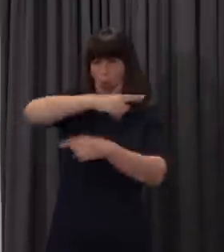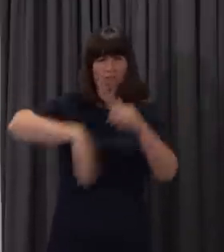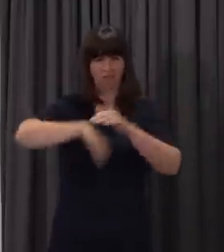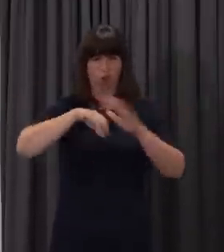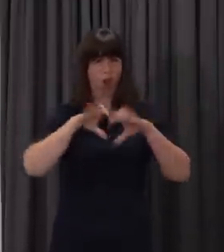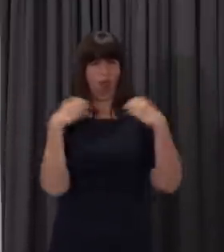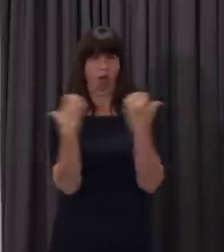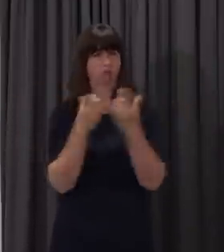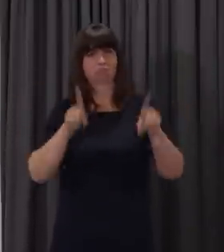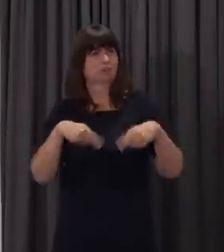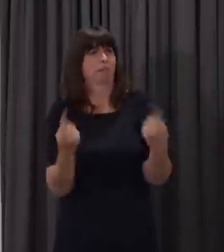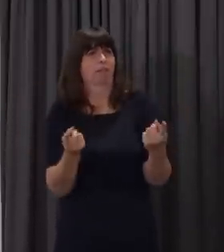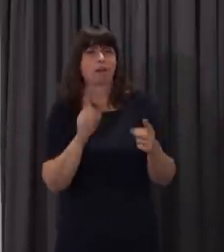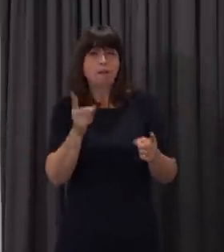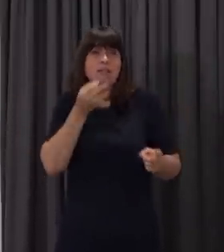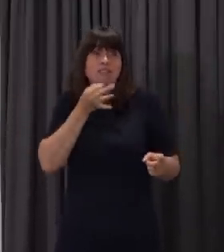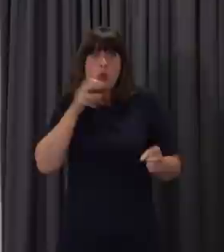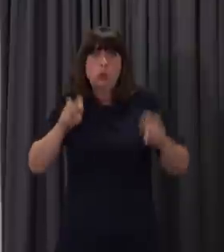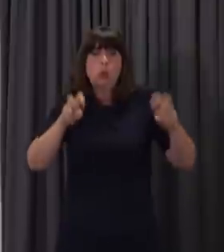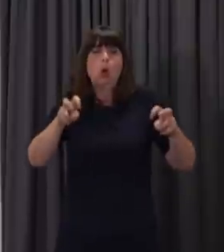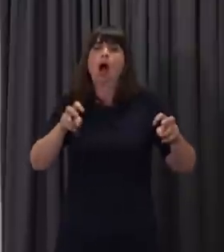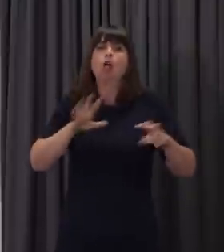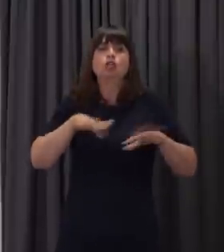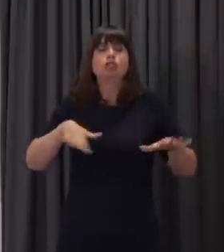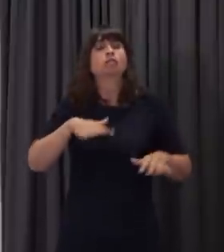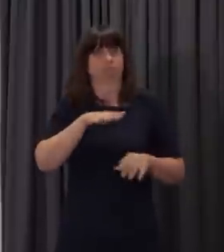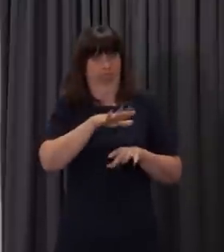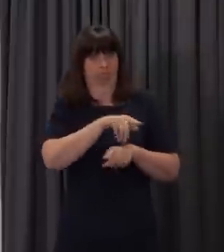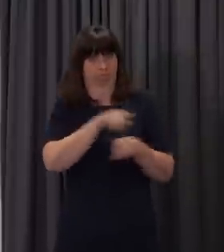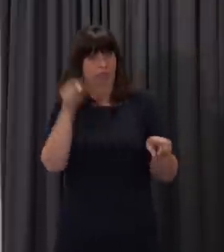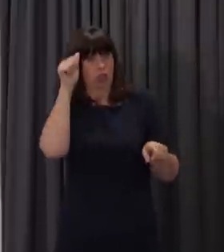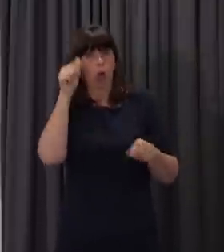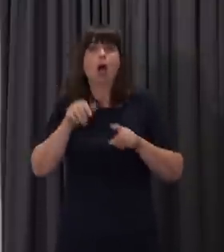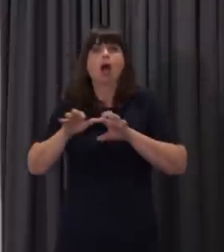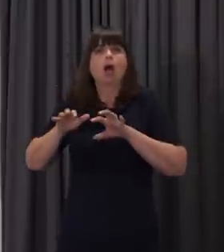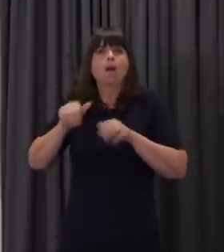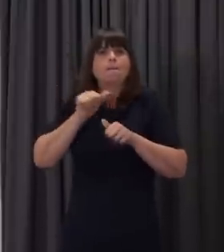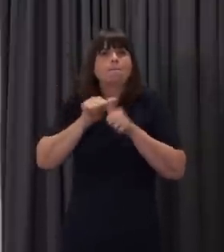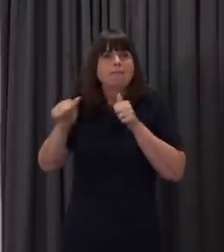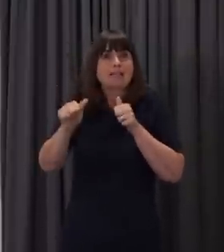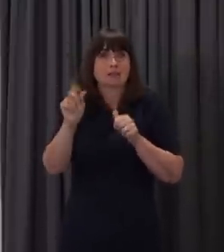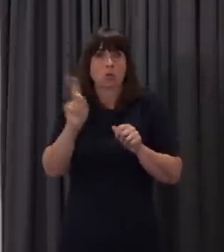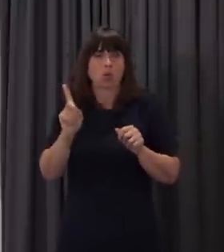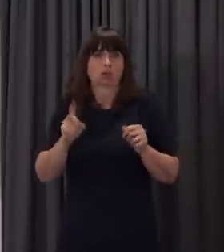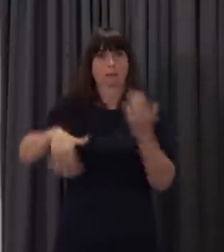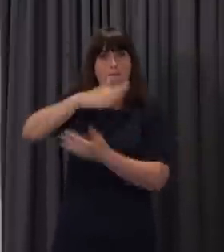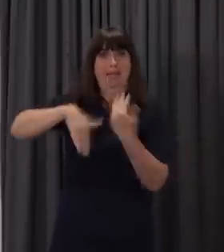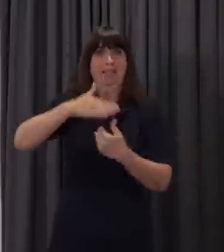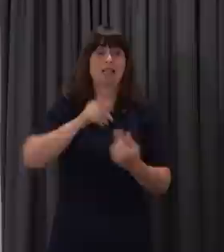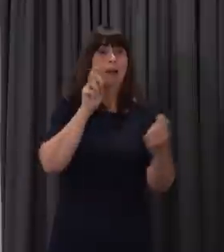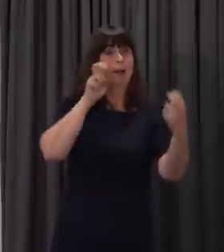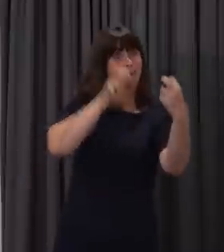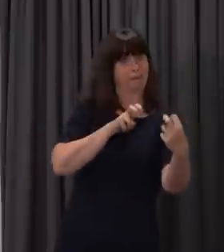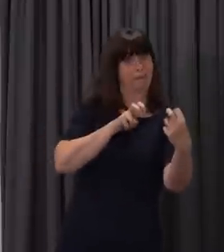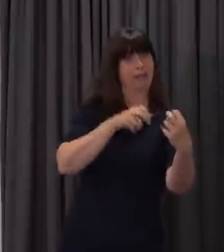there is real value. We know, the evidence tells us, that online learning works best when it is supported by face-to-face